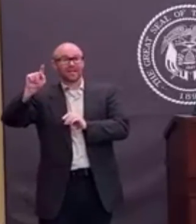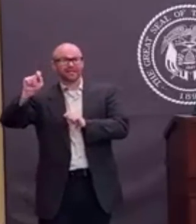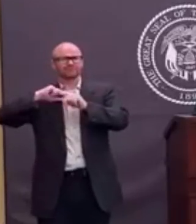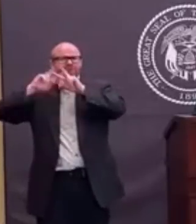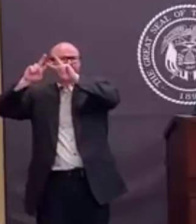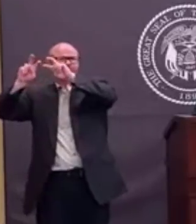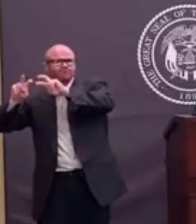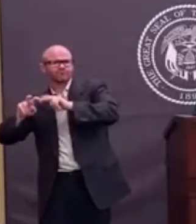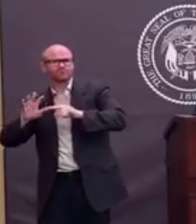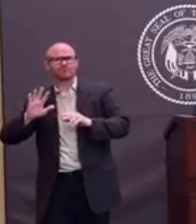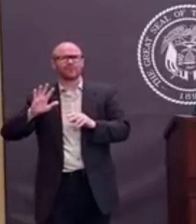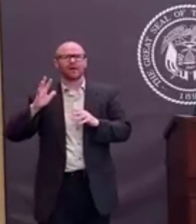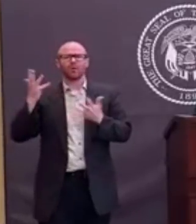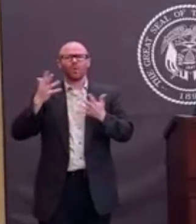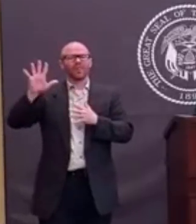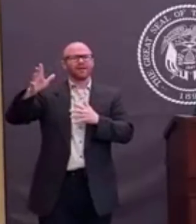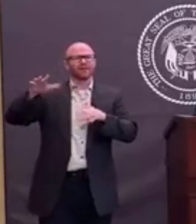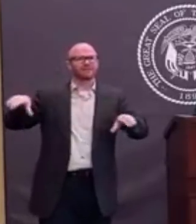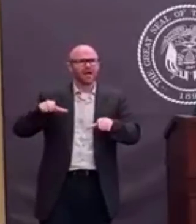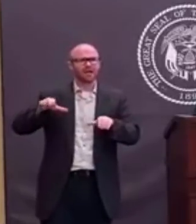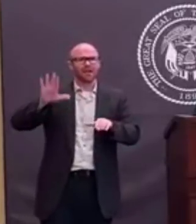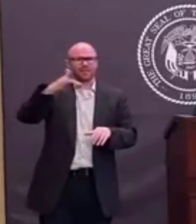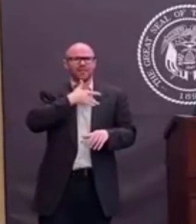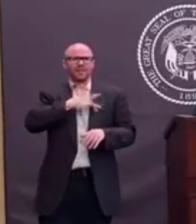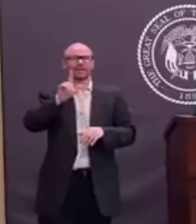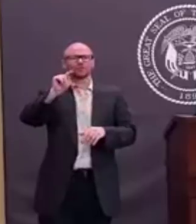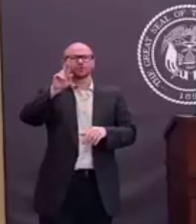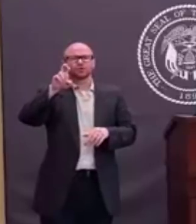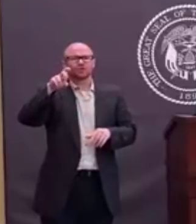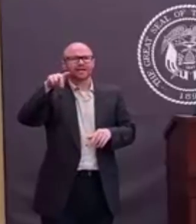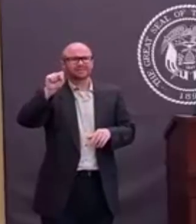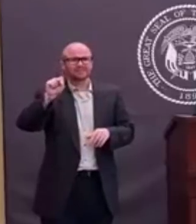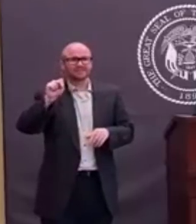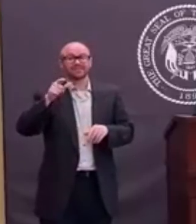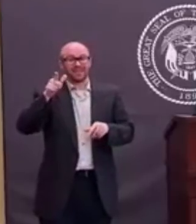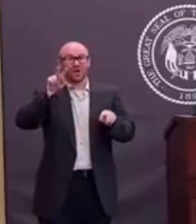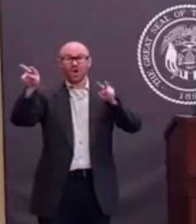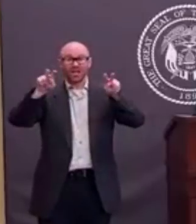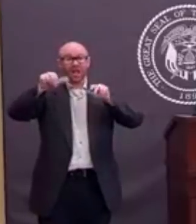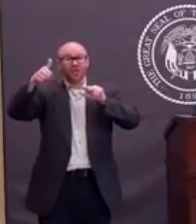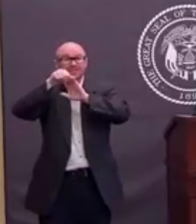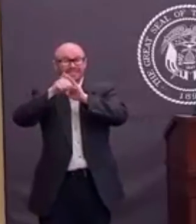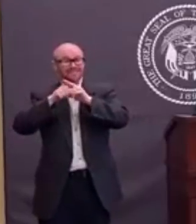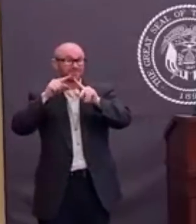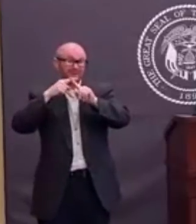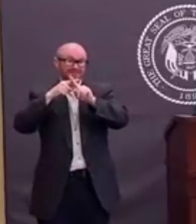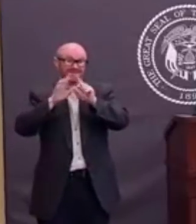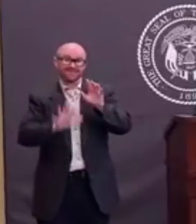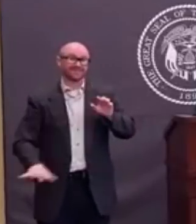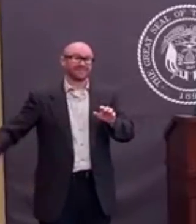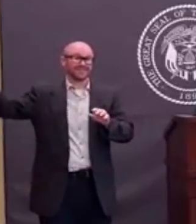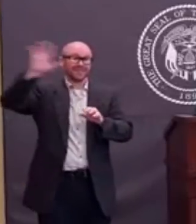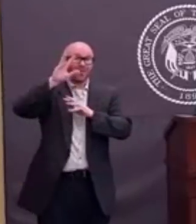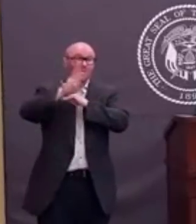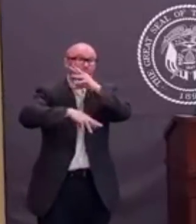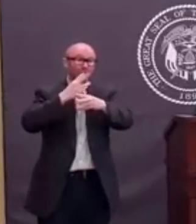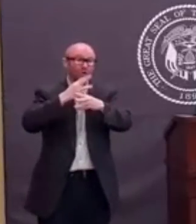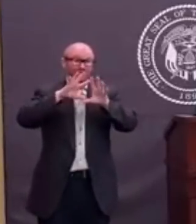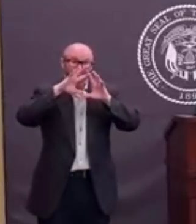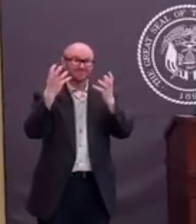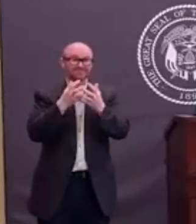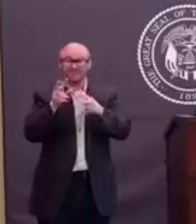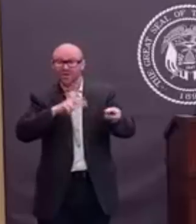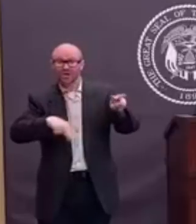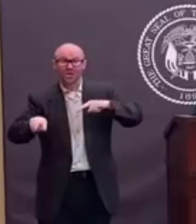results have occurred with what they've done, and literally around the world and other countries. Some have had success, some have